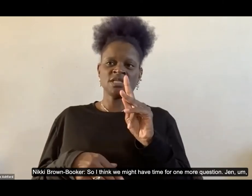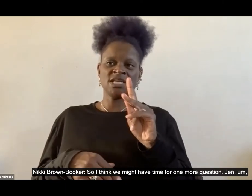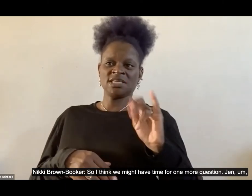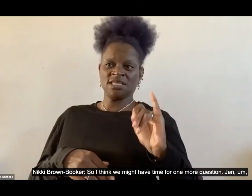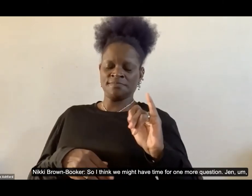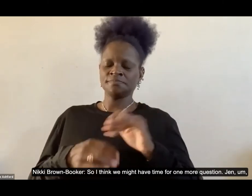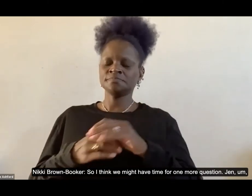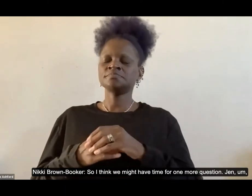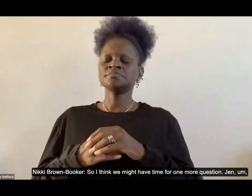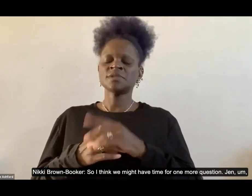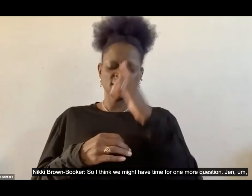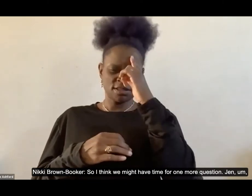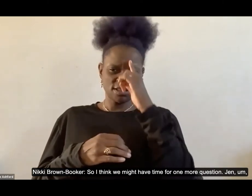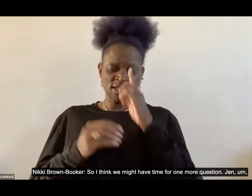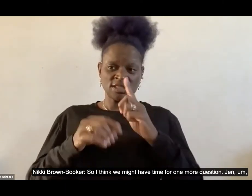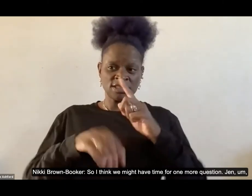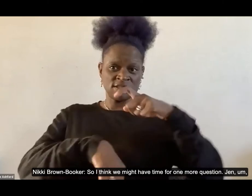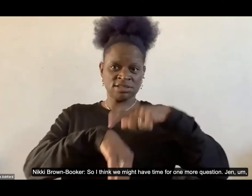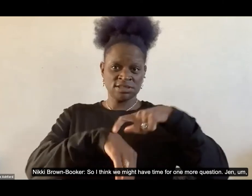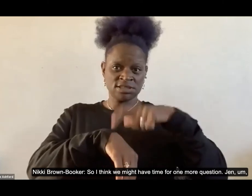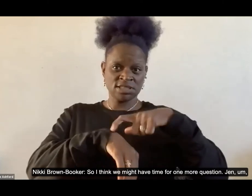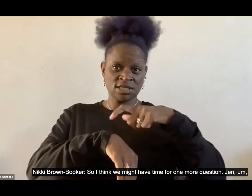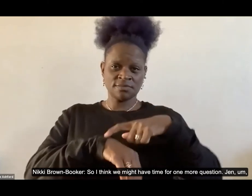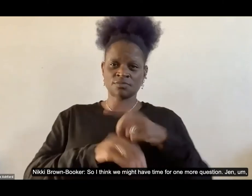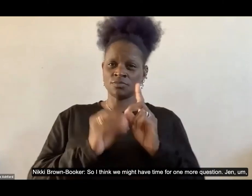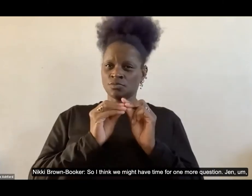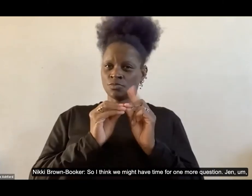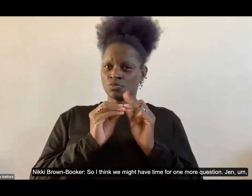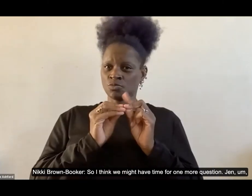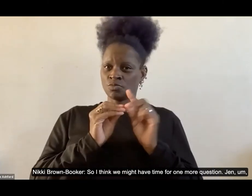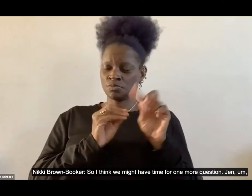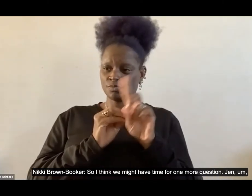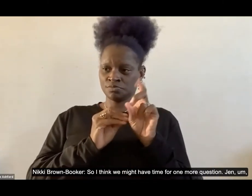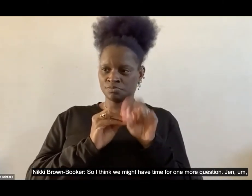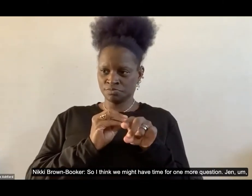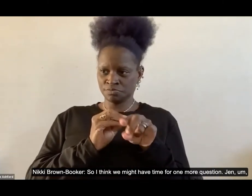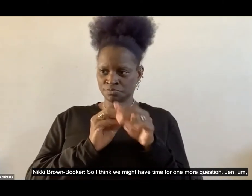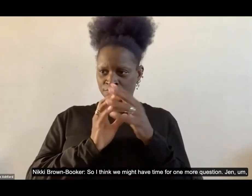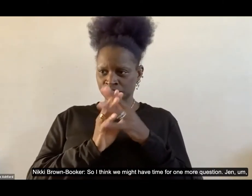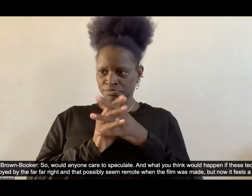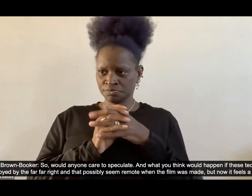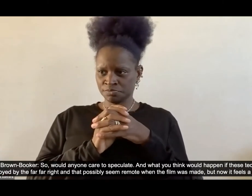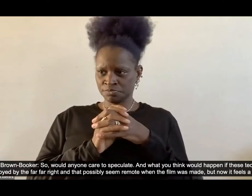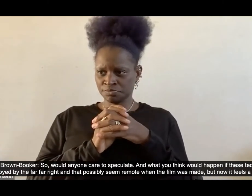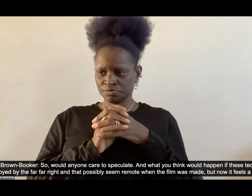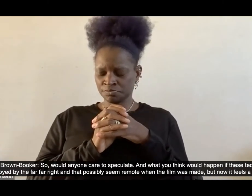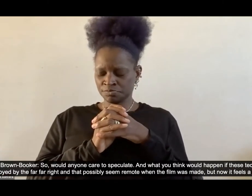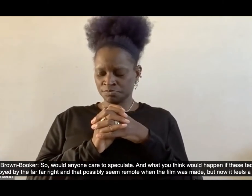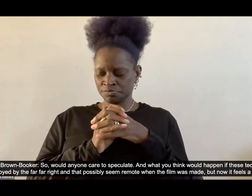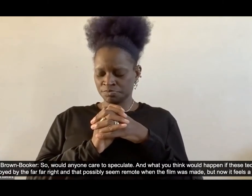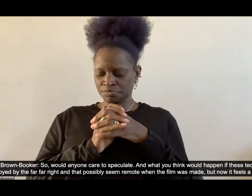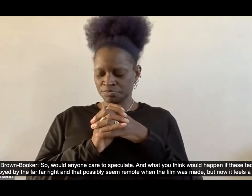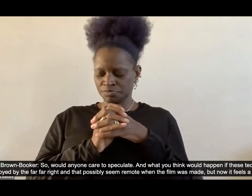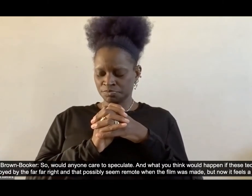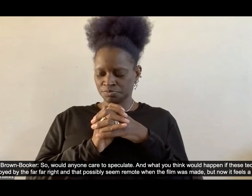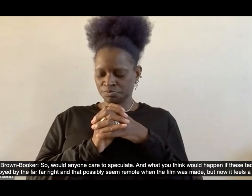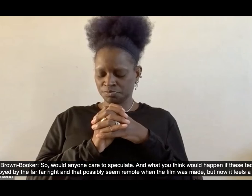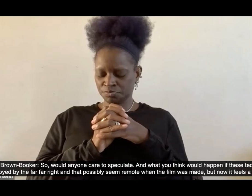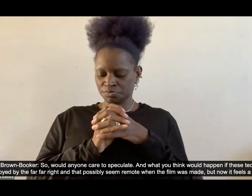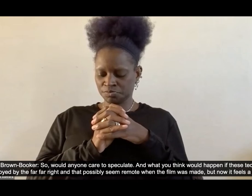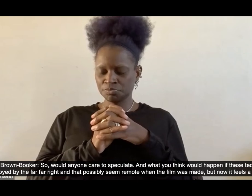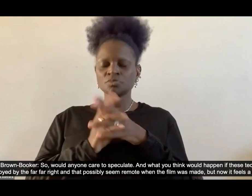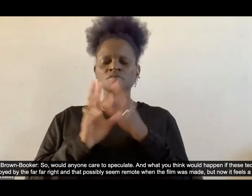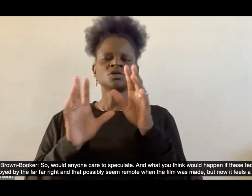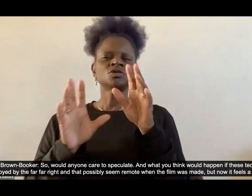one more question um um so would anyone